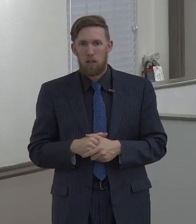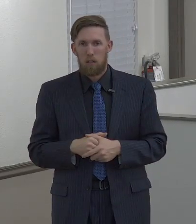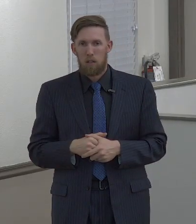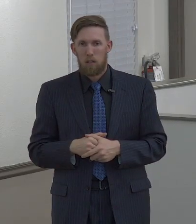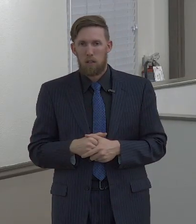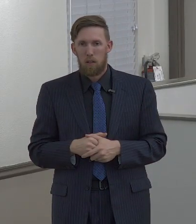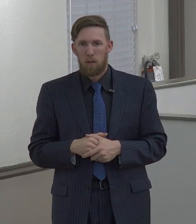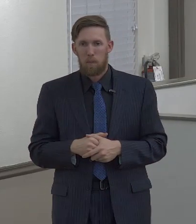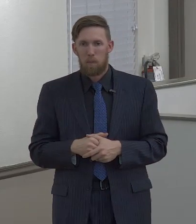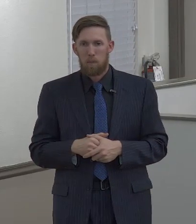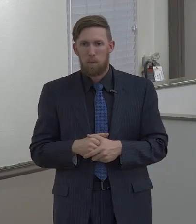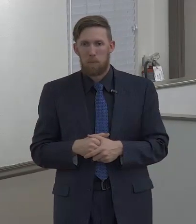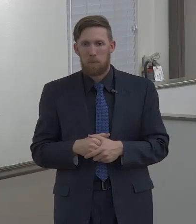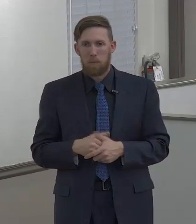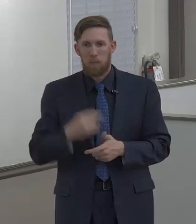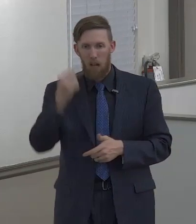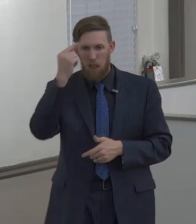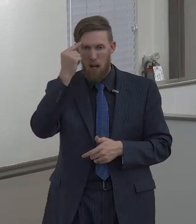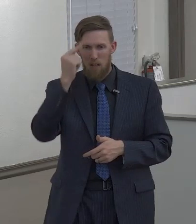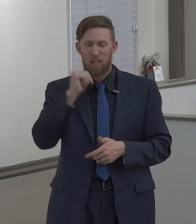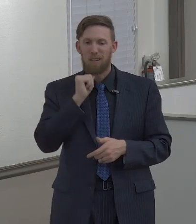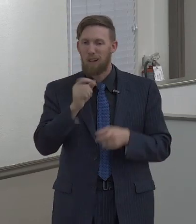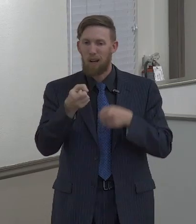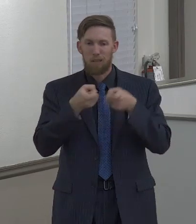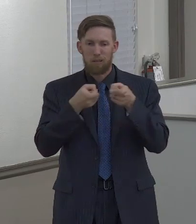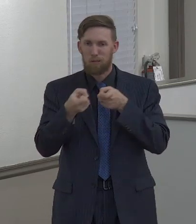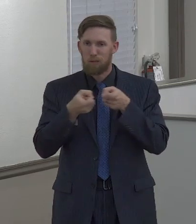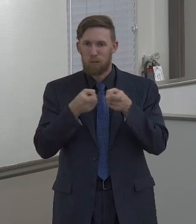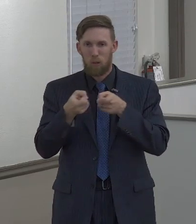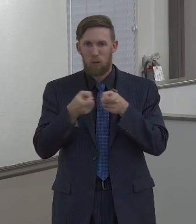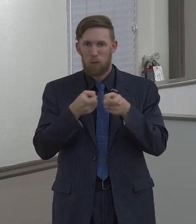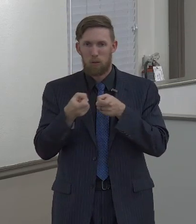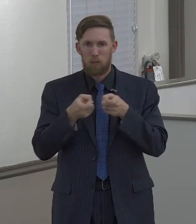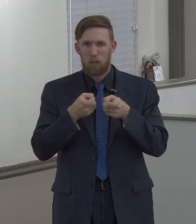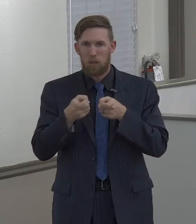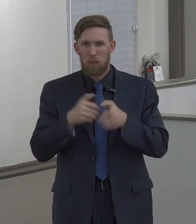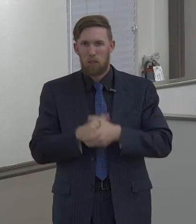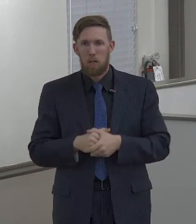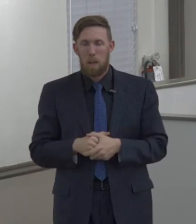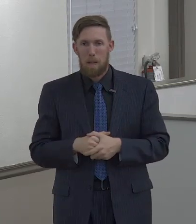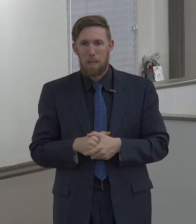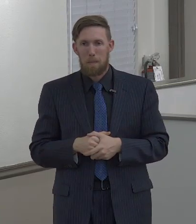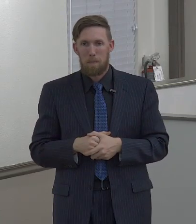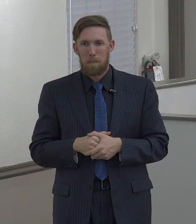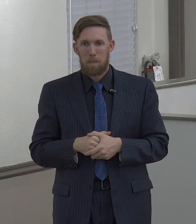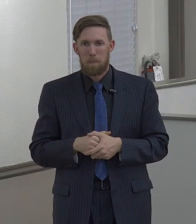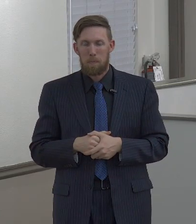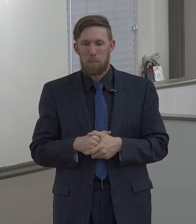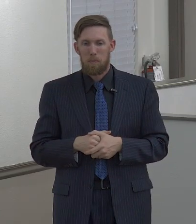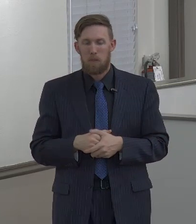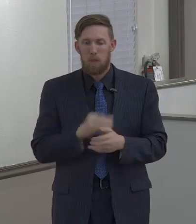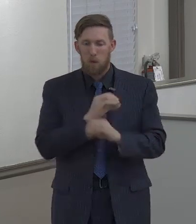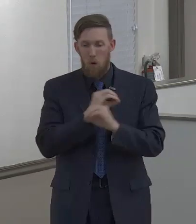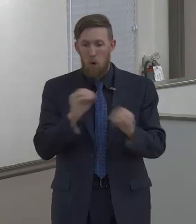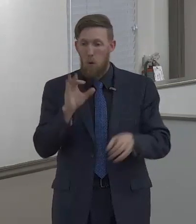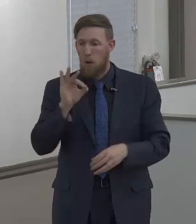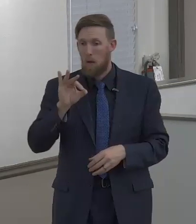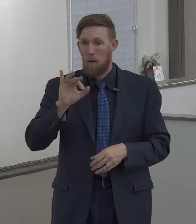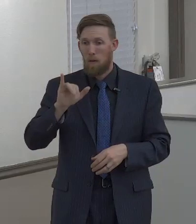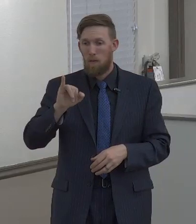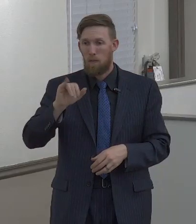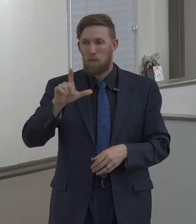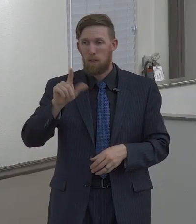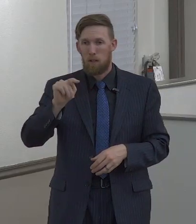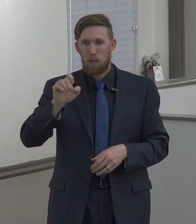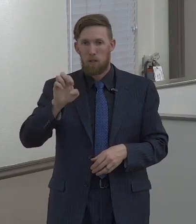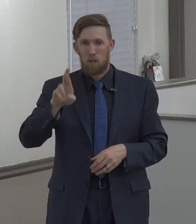Just a thought life that is uncontrolled without any kind of stopgap. No,